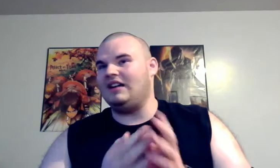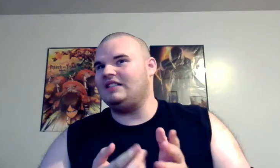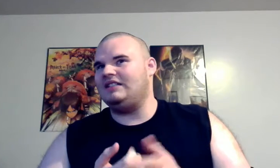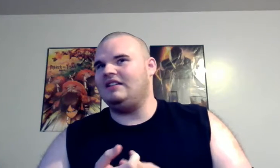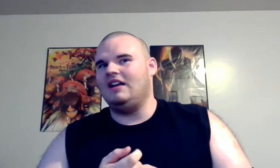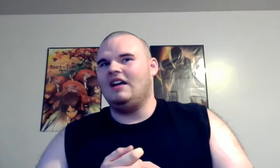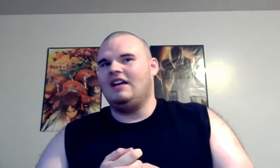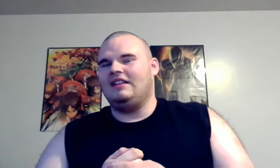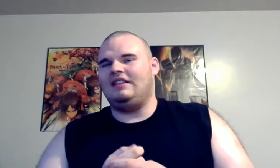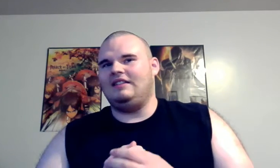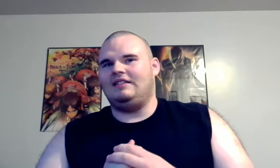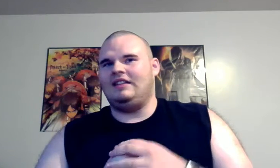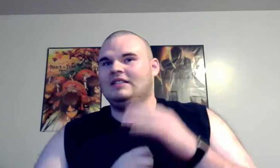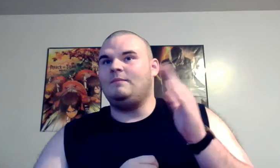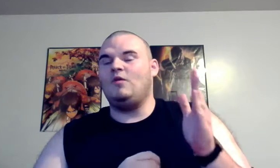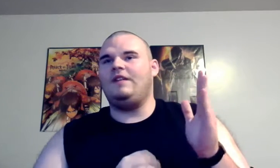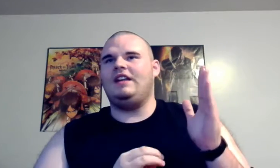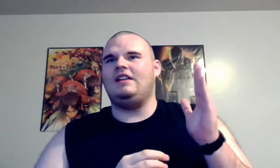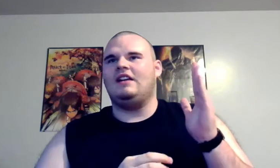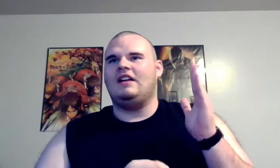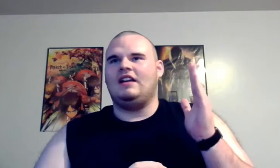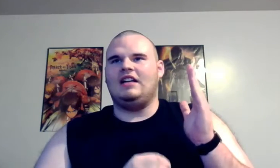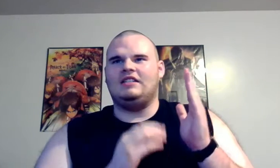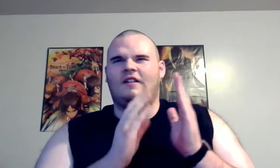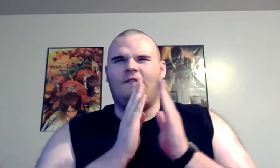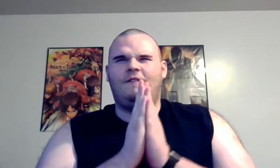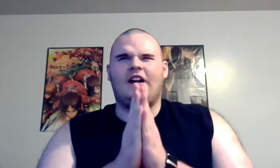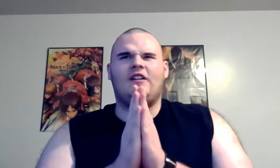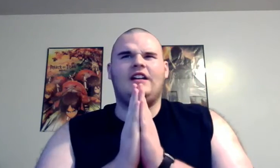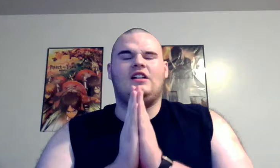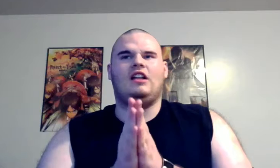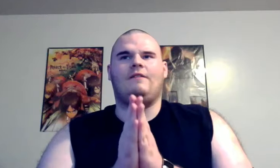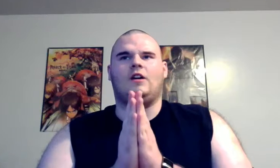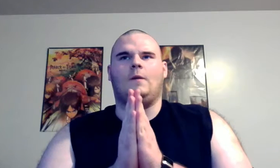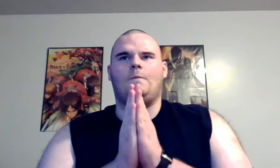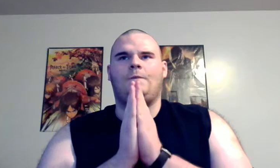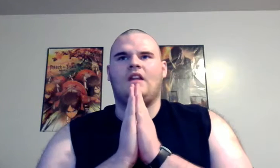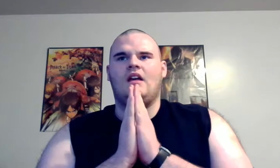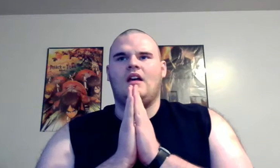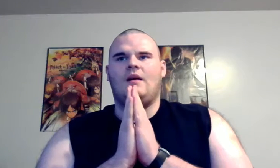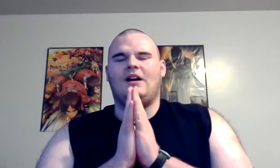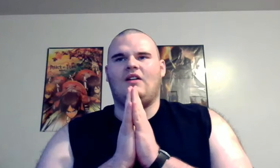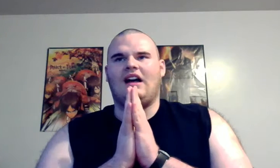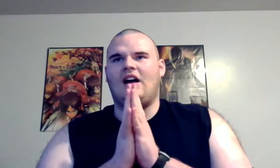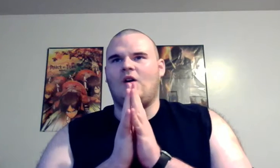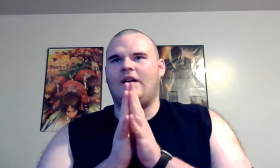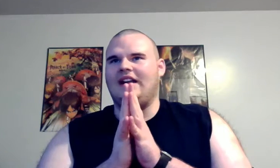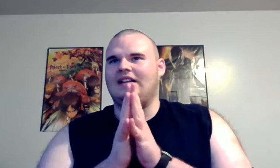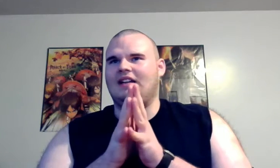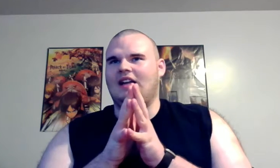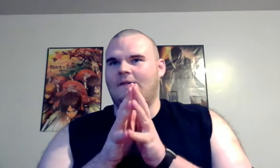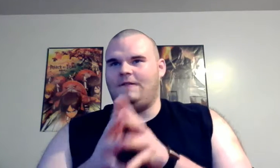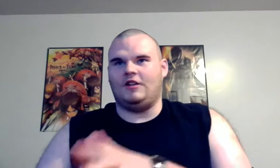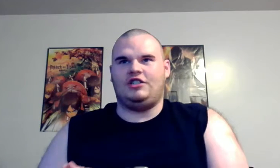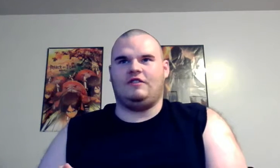this movie is very clever about how it averts your